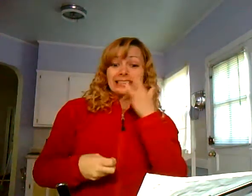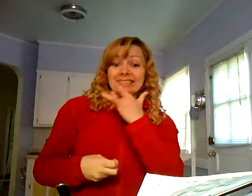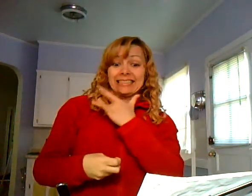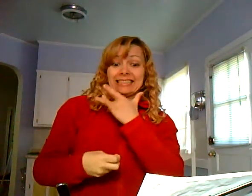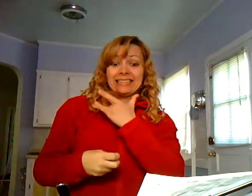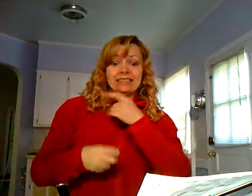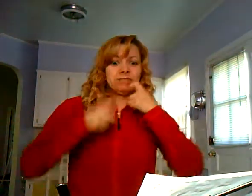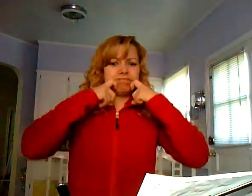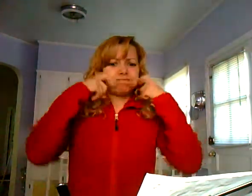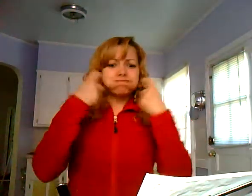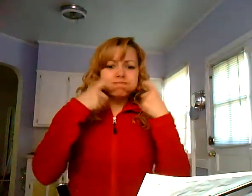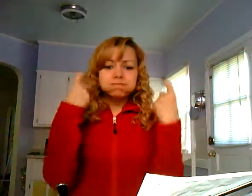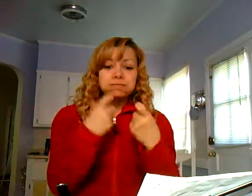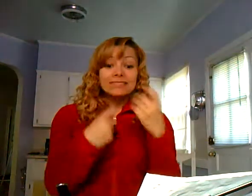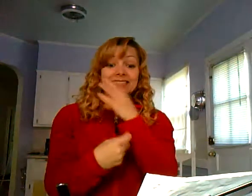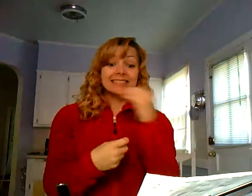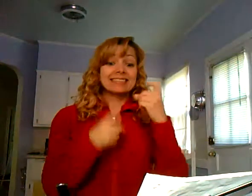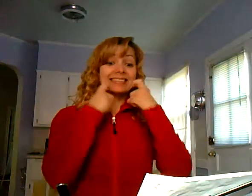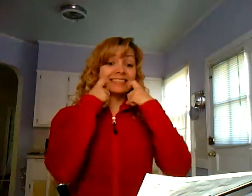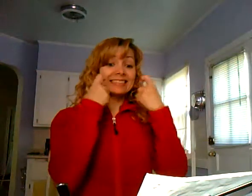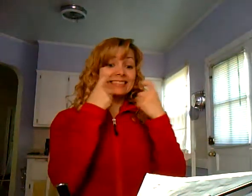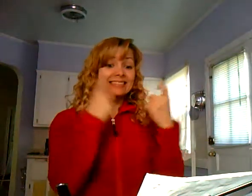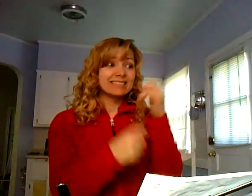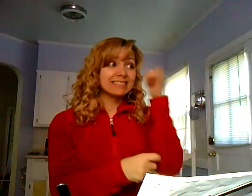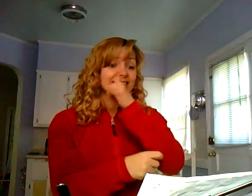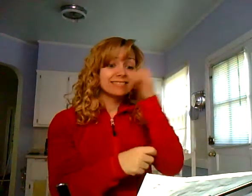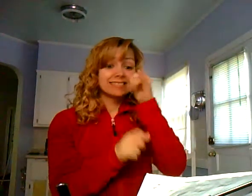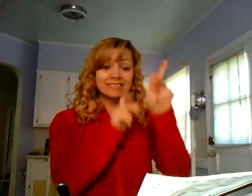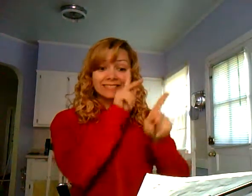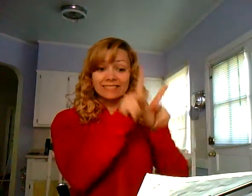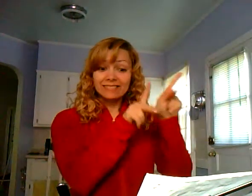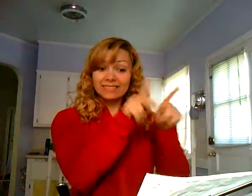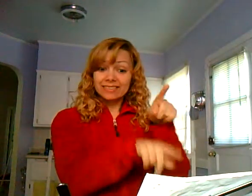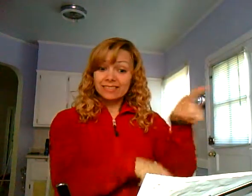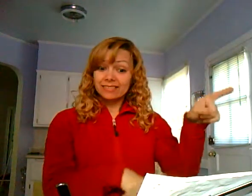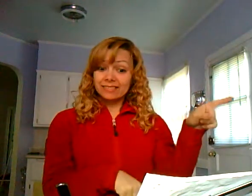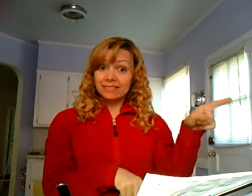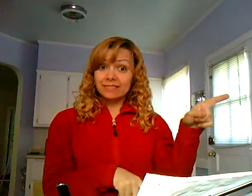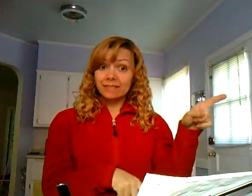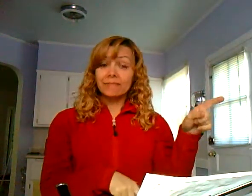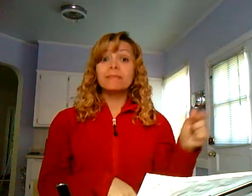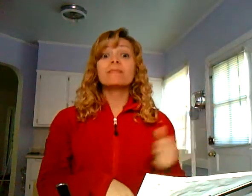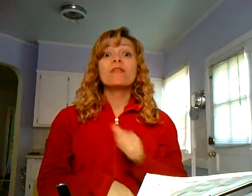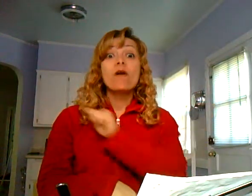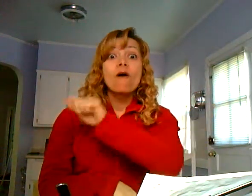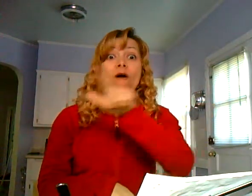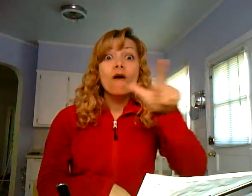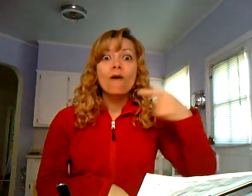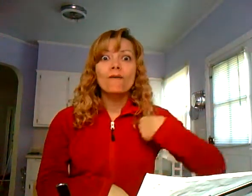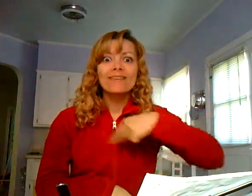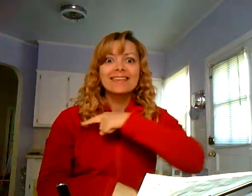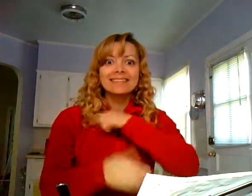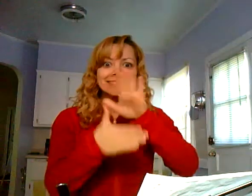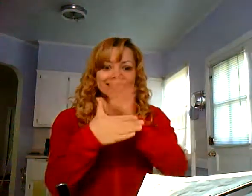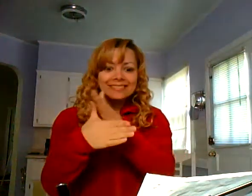hardened. The heart is very sinful, very foolish. Don't follow other people.